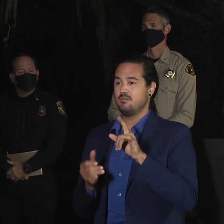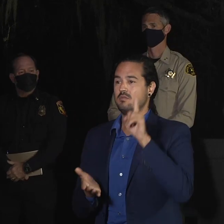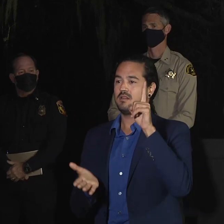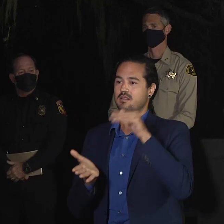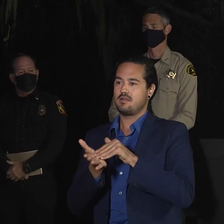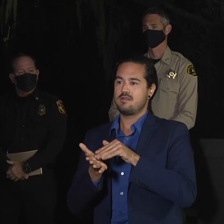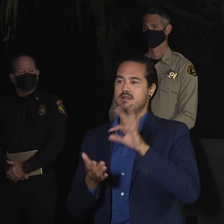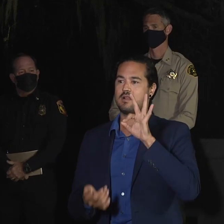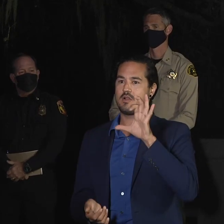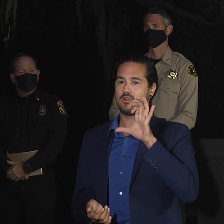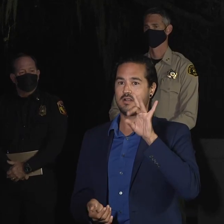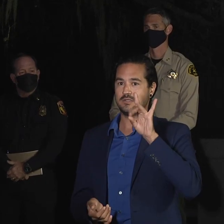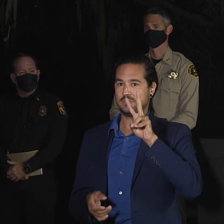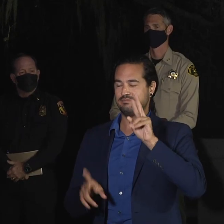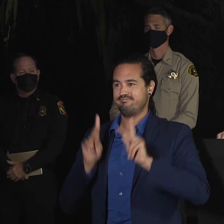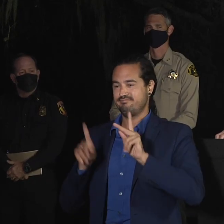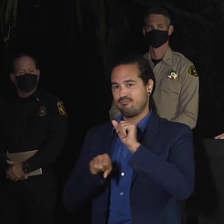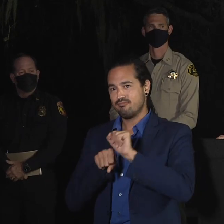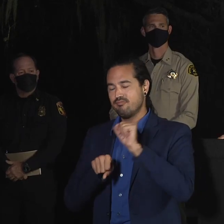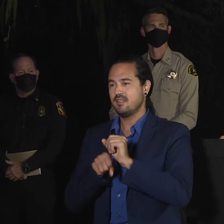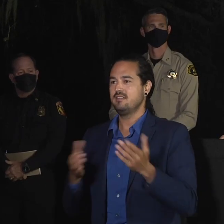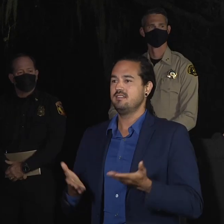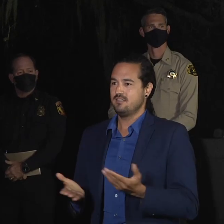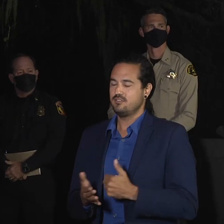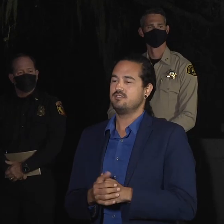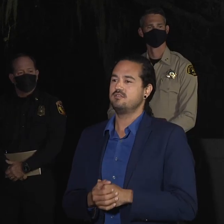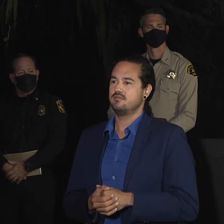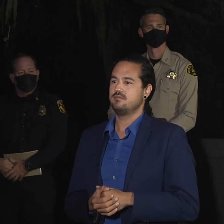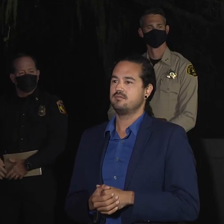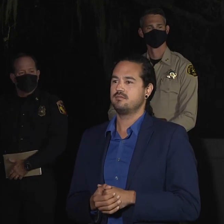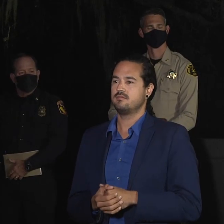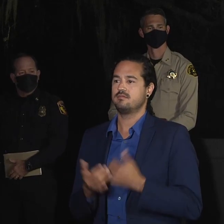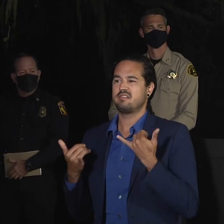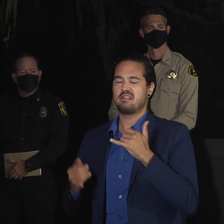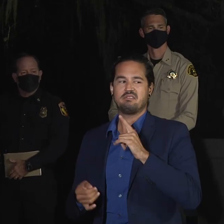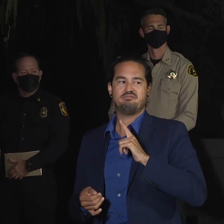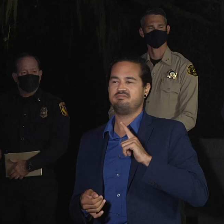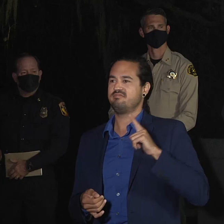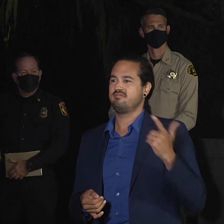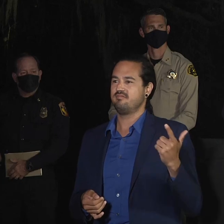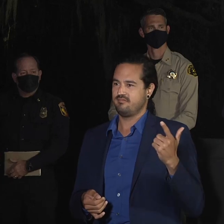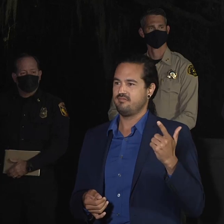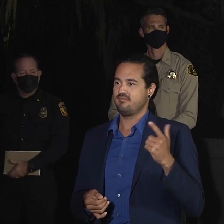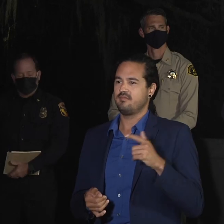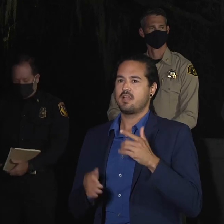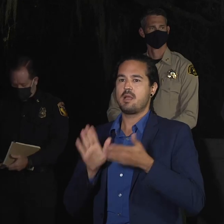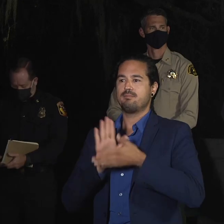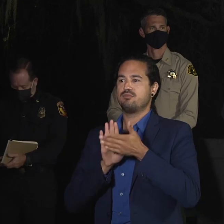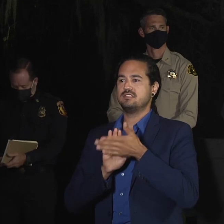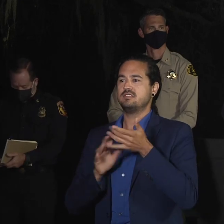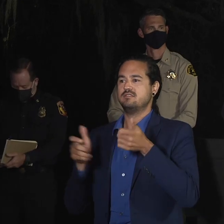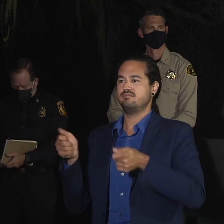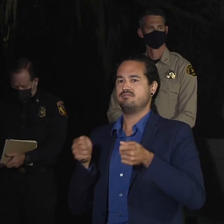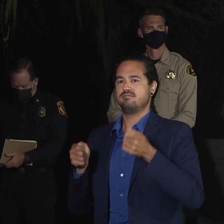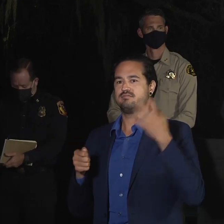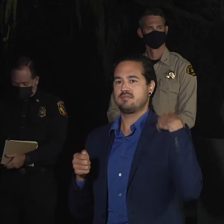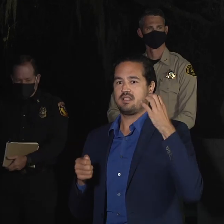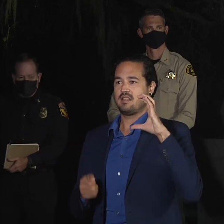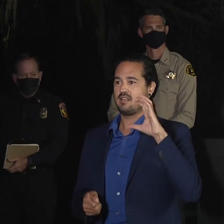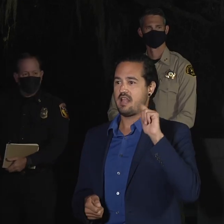firefighting personnel on the line. With that, I'll transition right over to an operations briefing from CAL FIRE IMT-3.